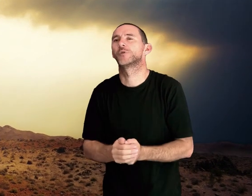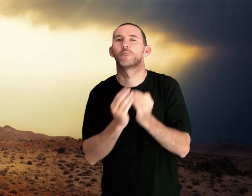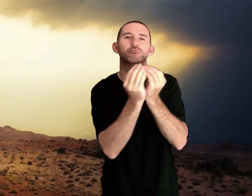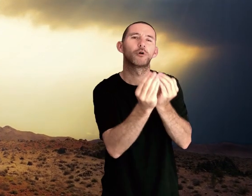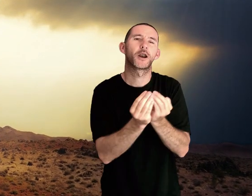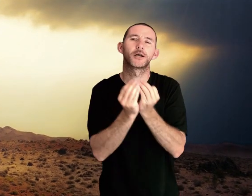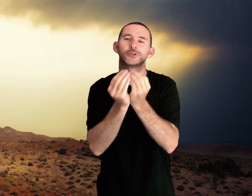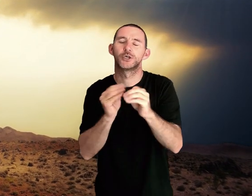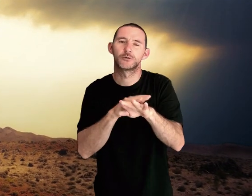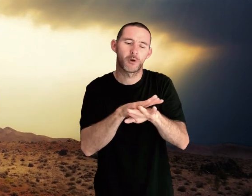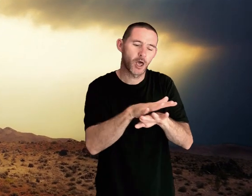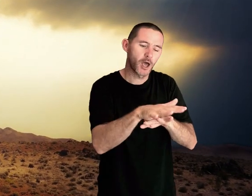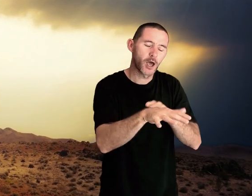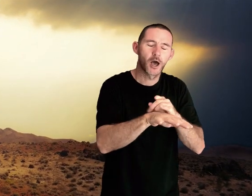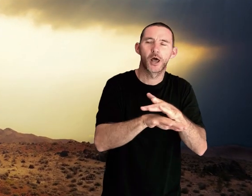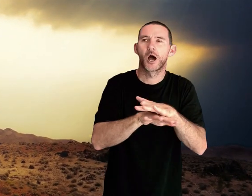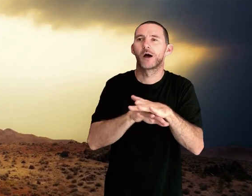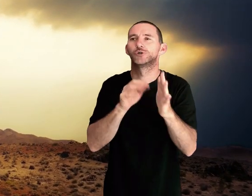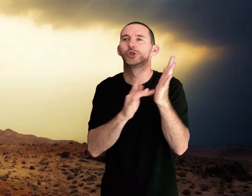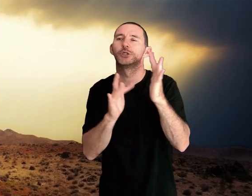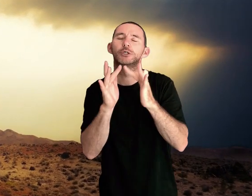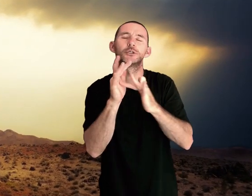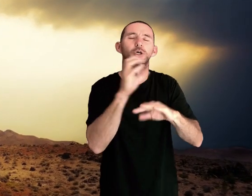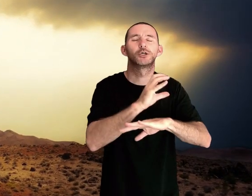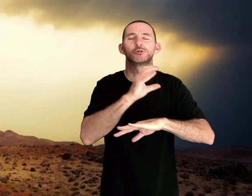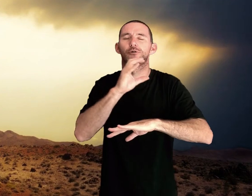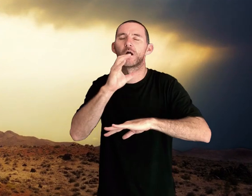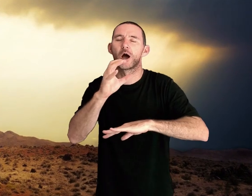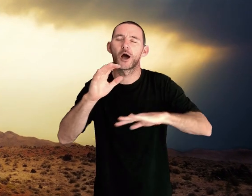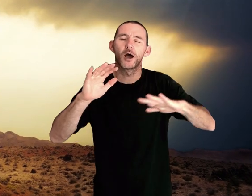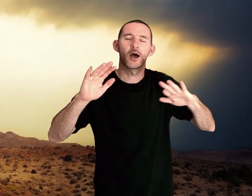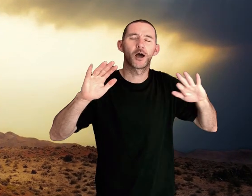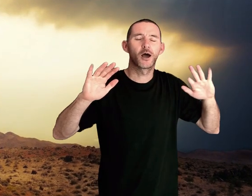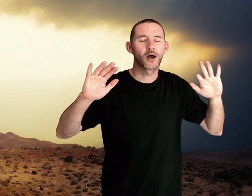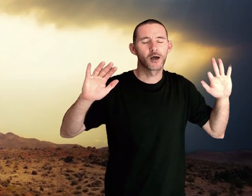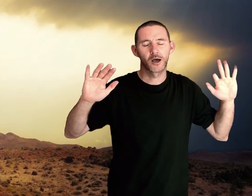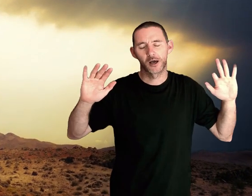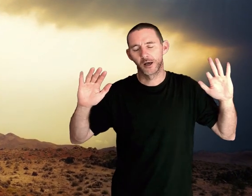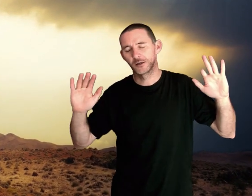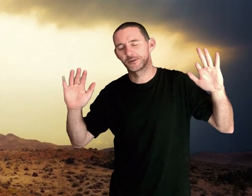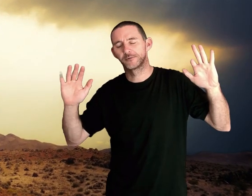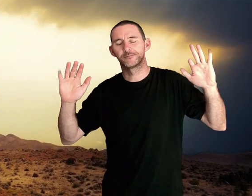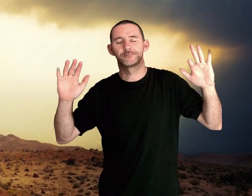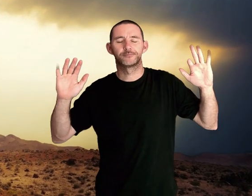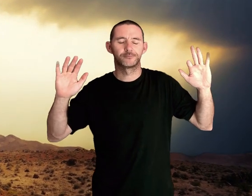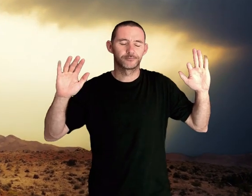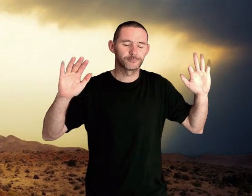the precious blood of Jesus Christ.